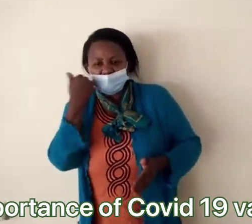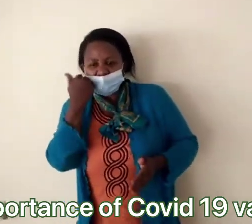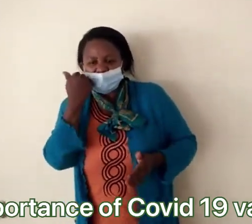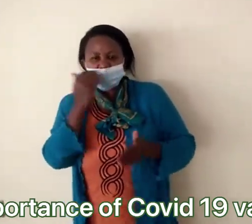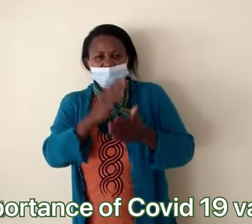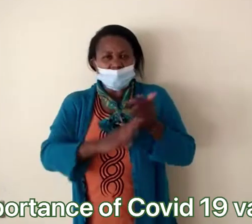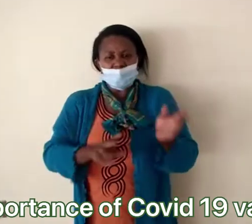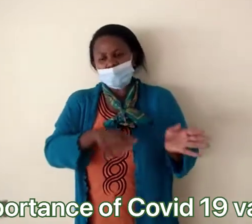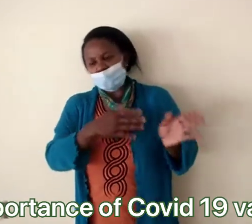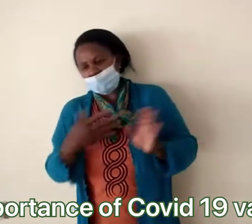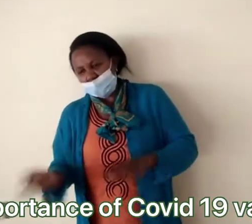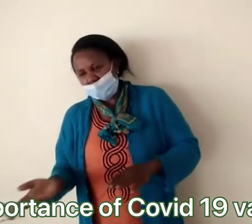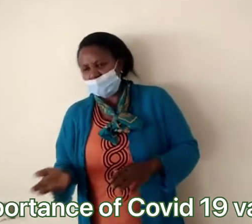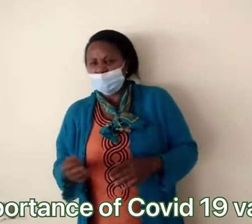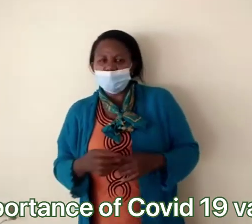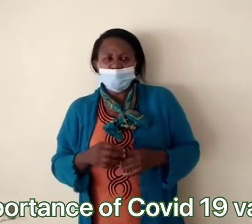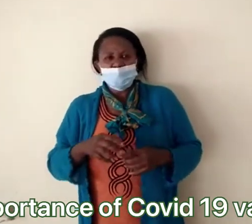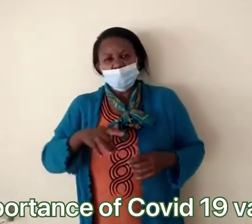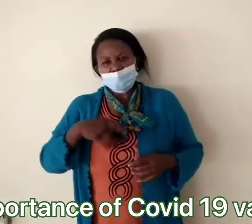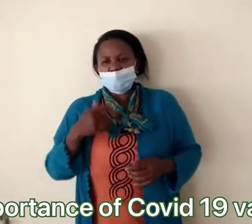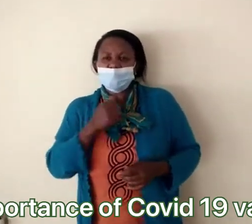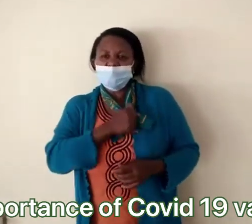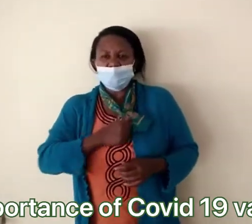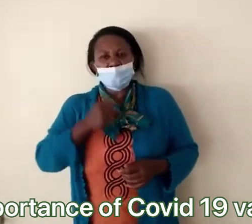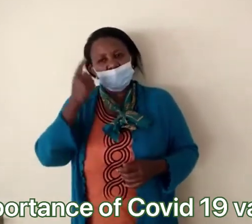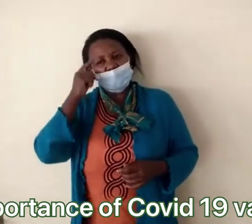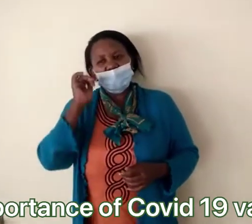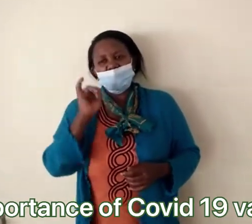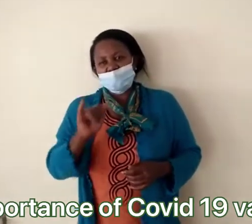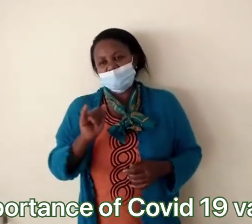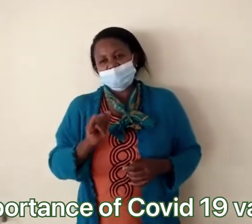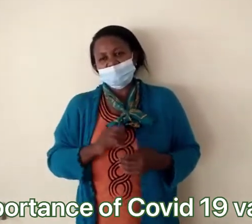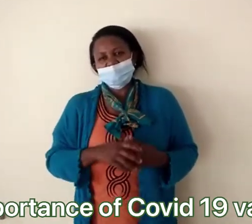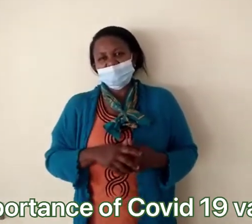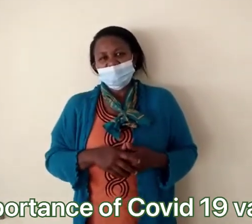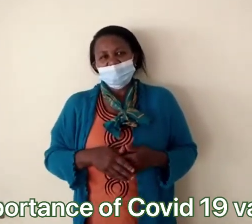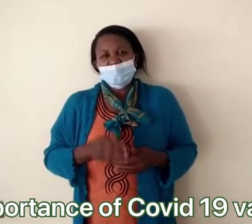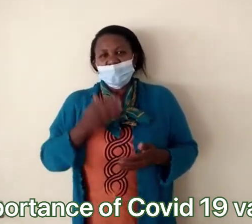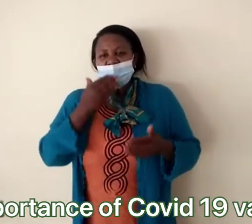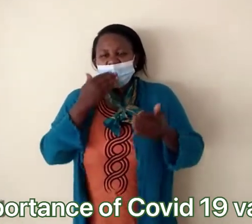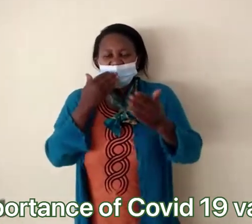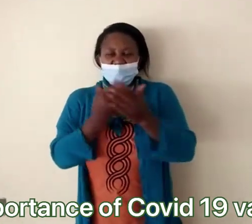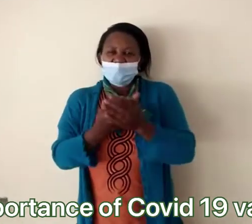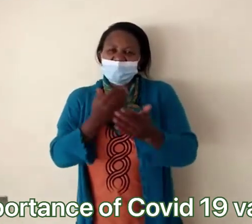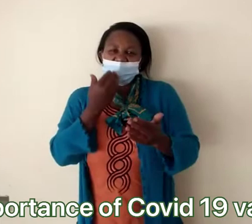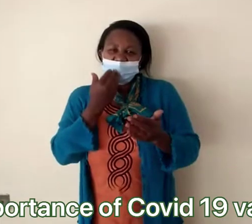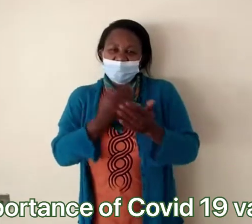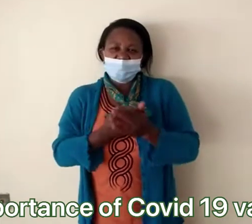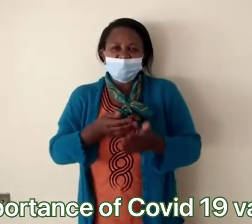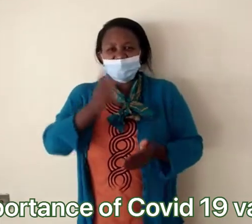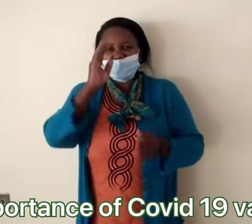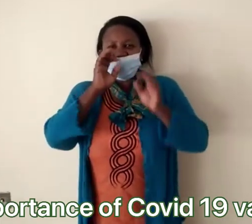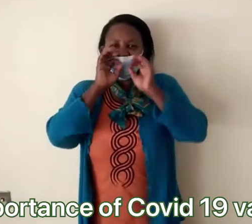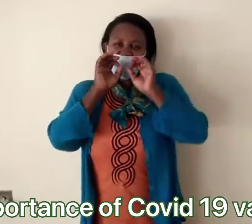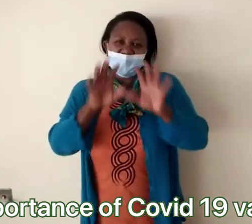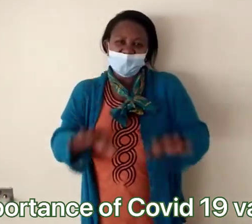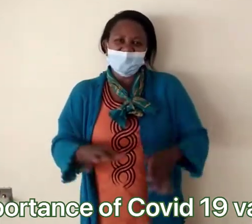sick after the vaccination. Some of them faint, but mine was normal. Thank you